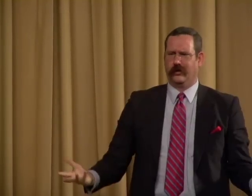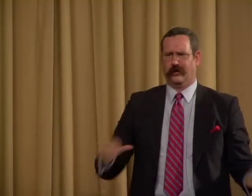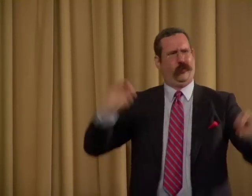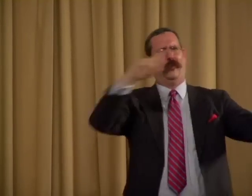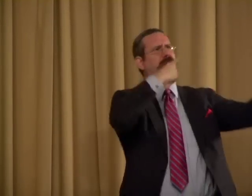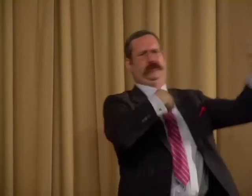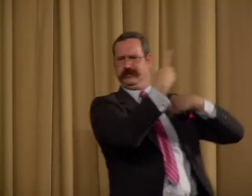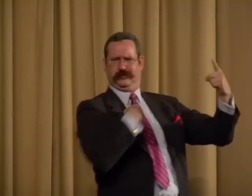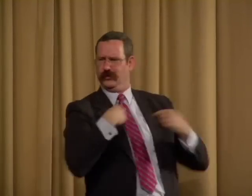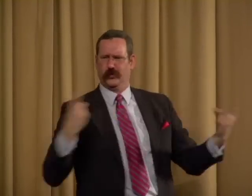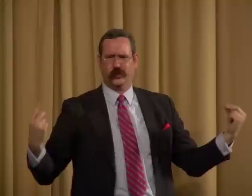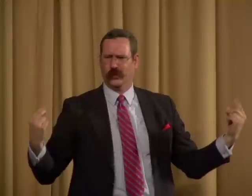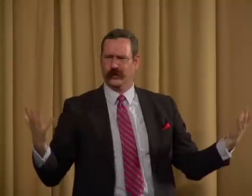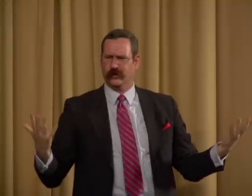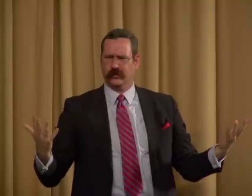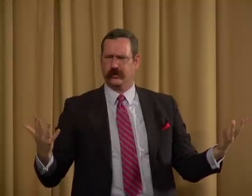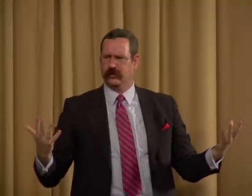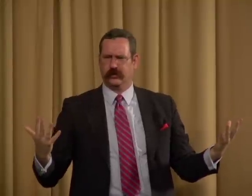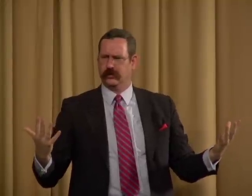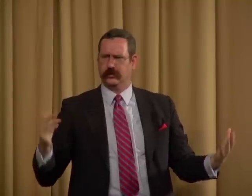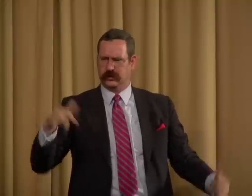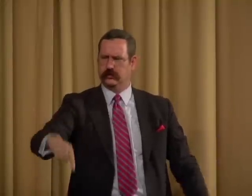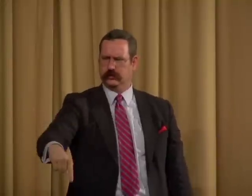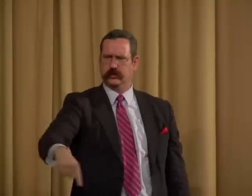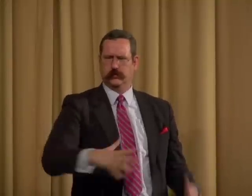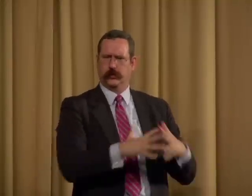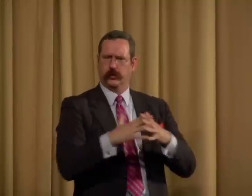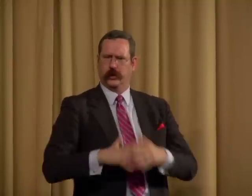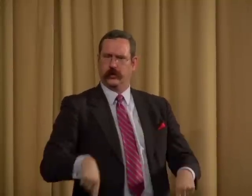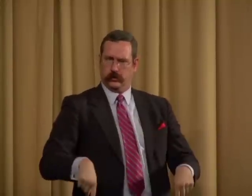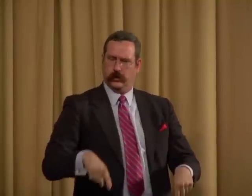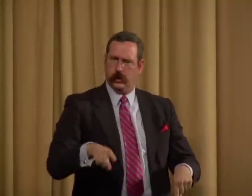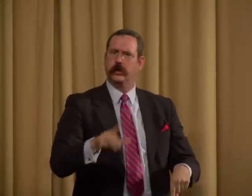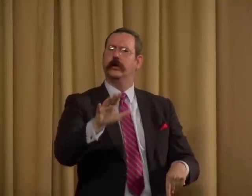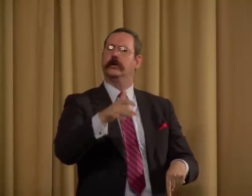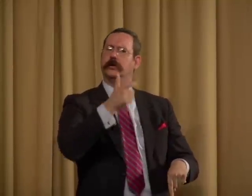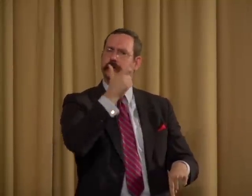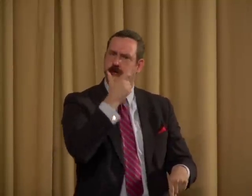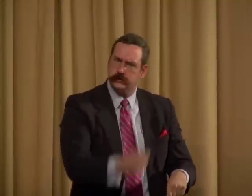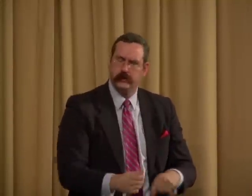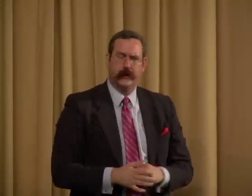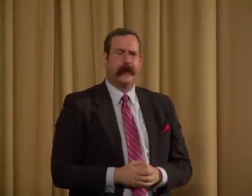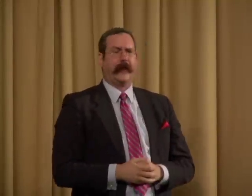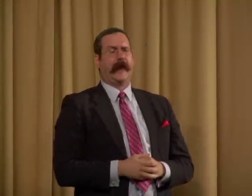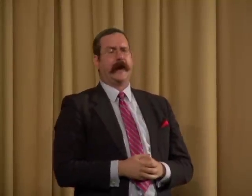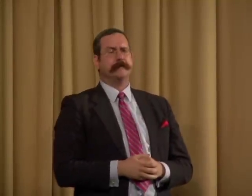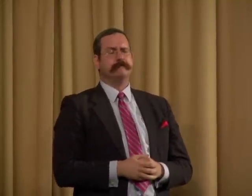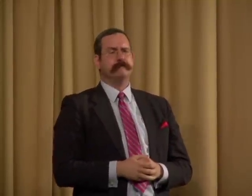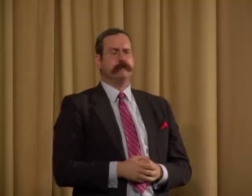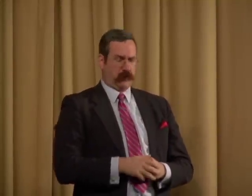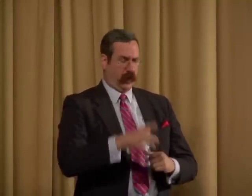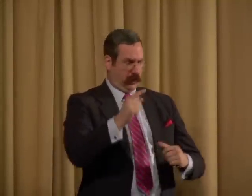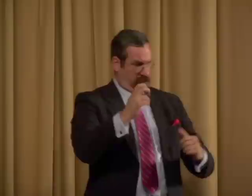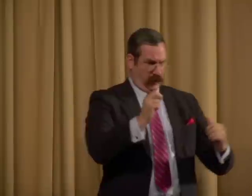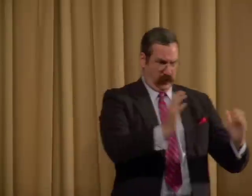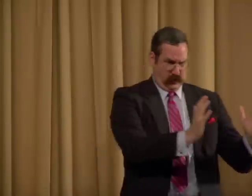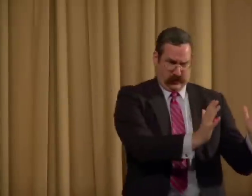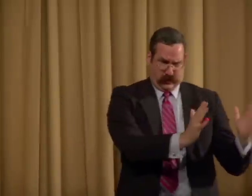worship whomever, whatever we wanted, without anyone telling us what to do. That's how America was